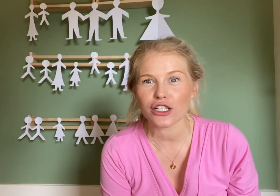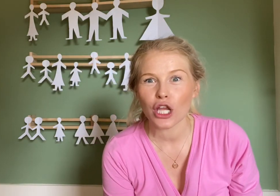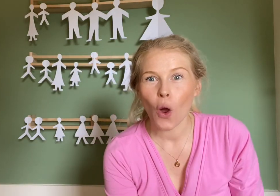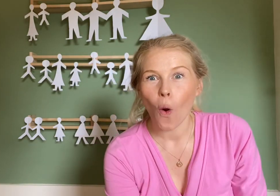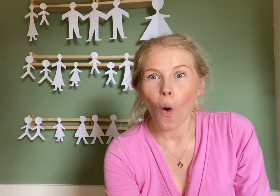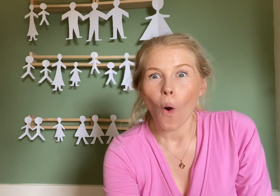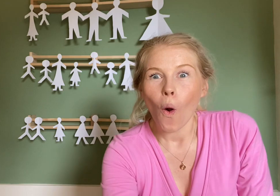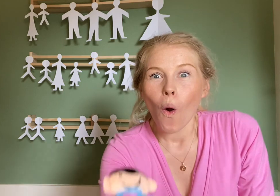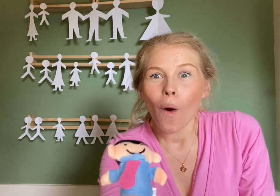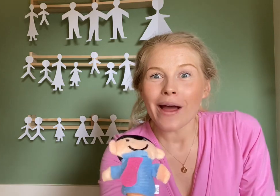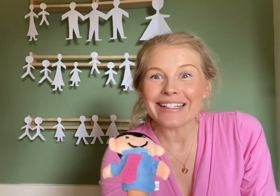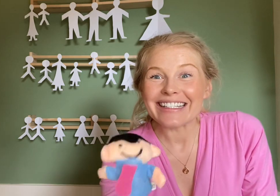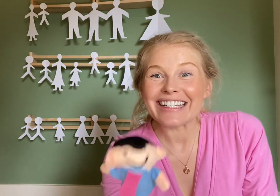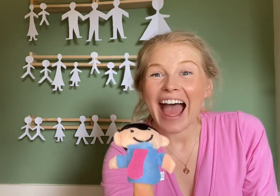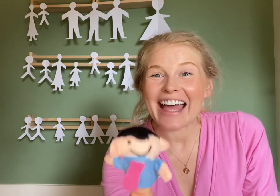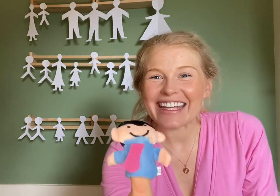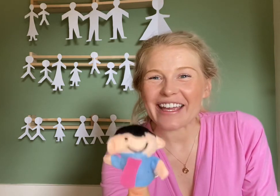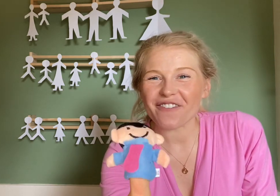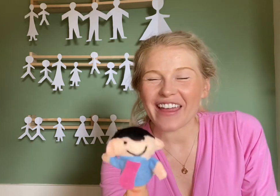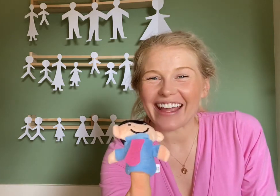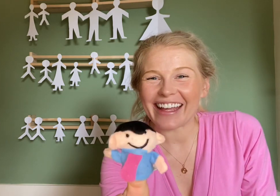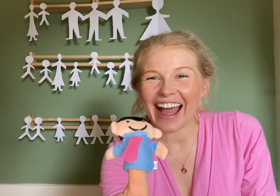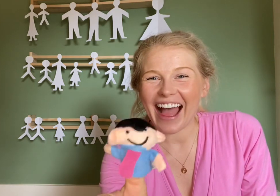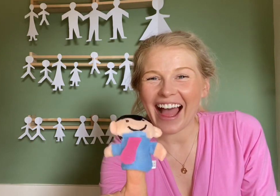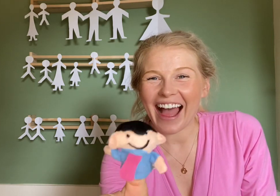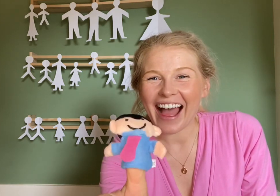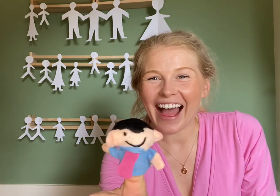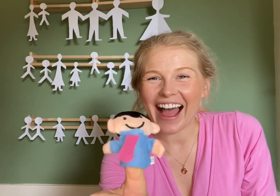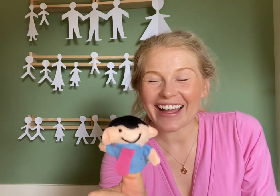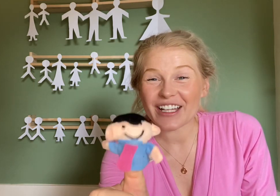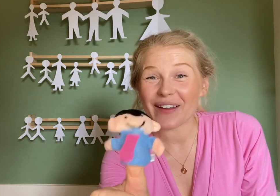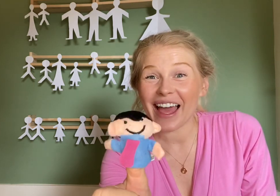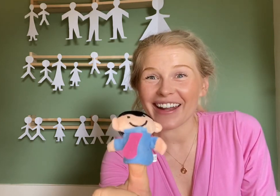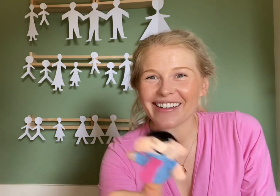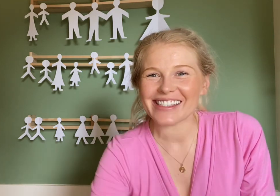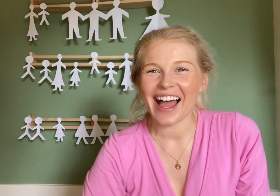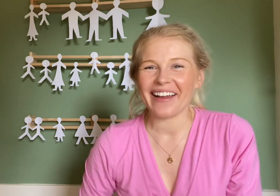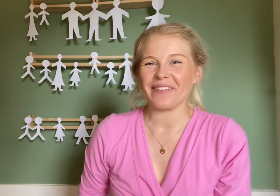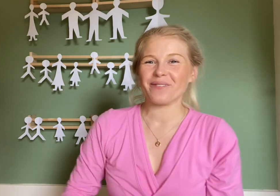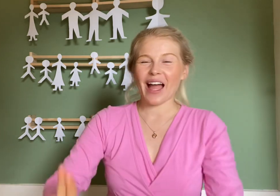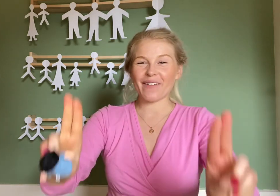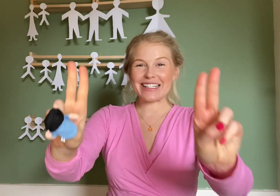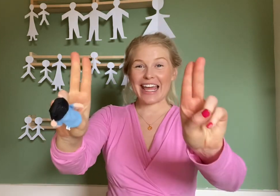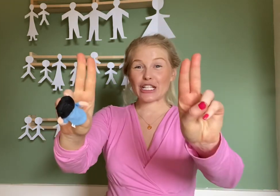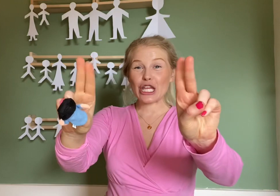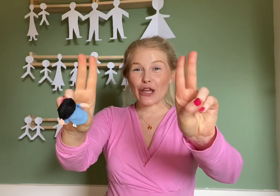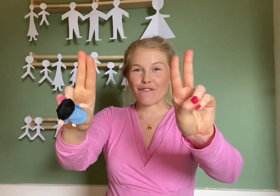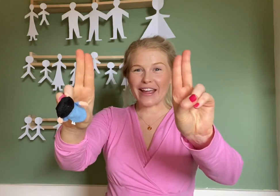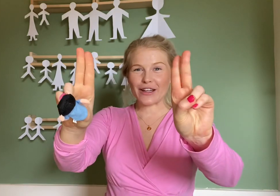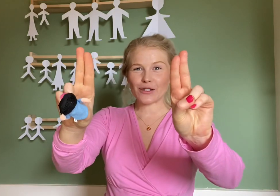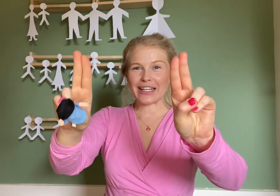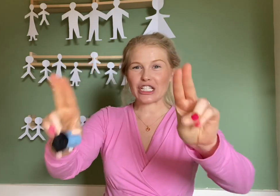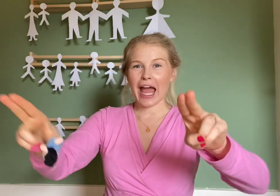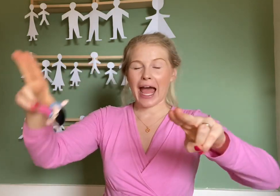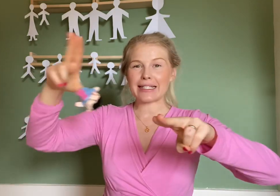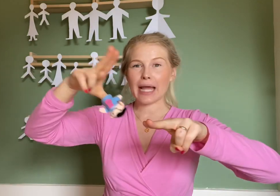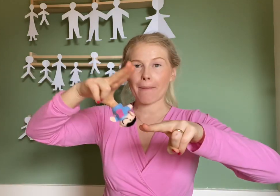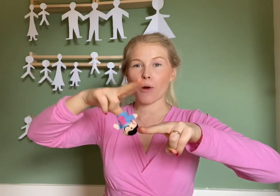daddy finger! Should we learn our sign? And we take two fingers on each hand and put